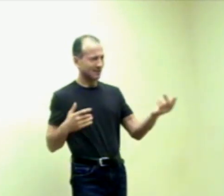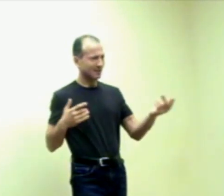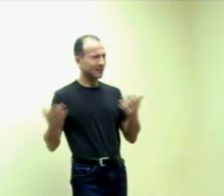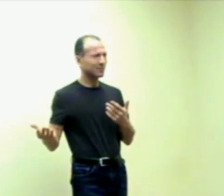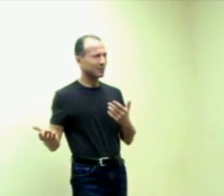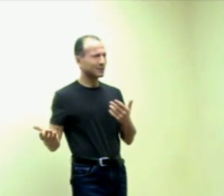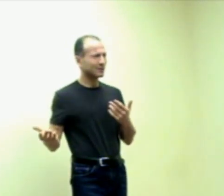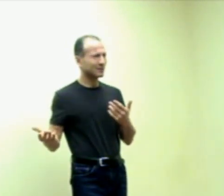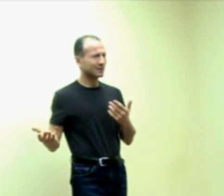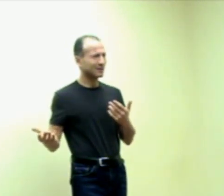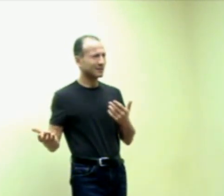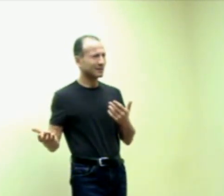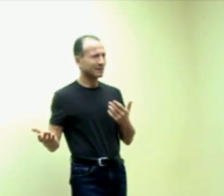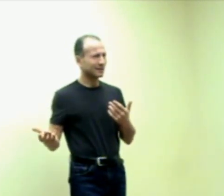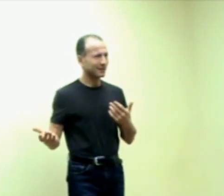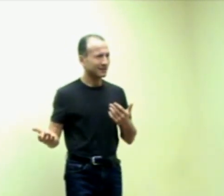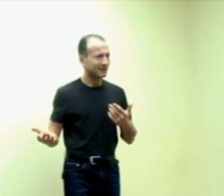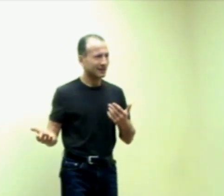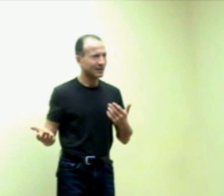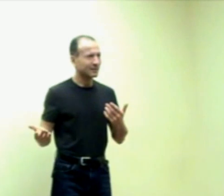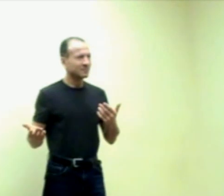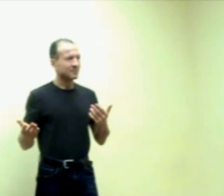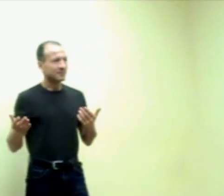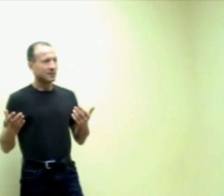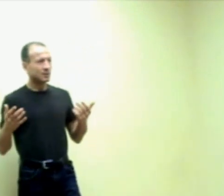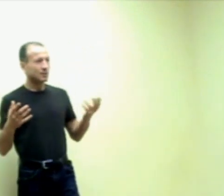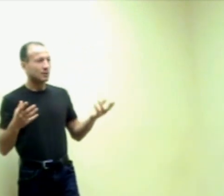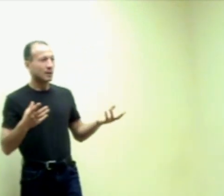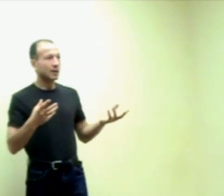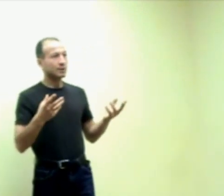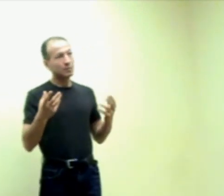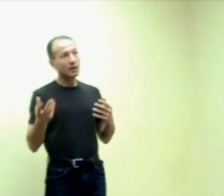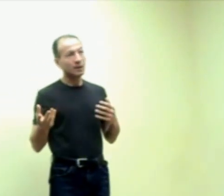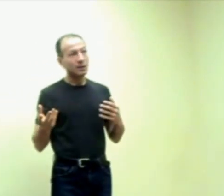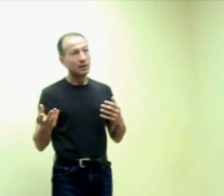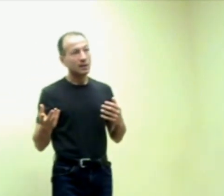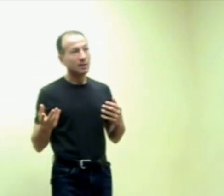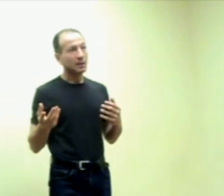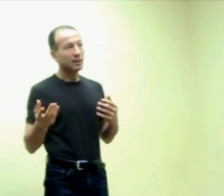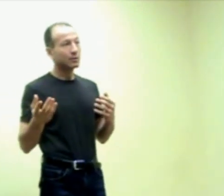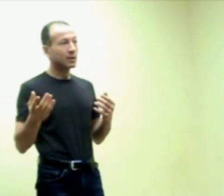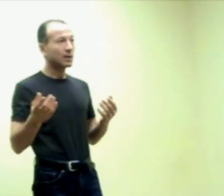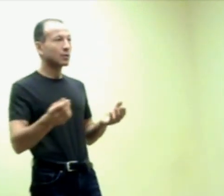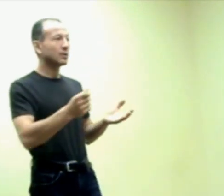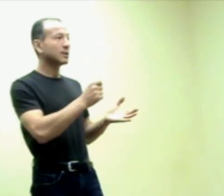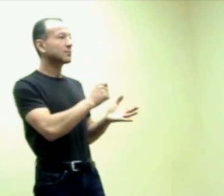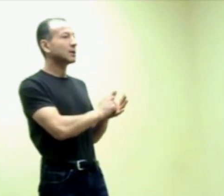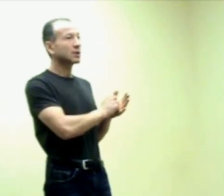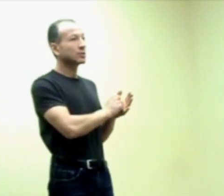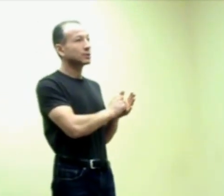Think about this. Okay? So, that's the reason why. And you can calculate as much calories